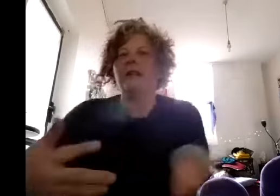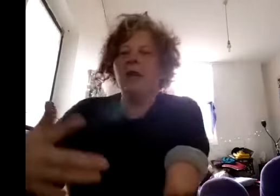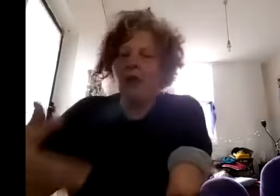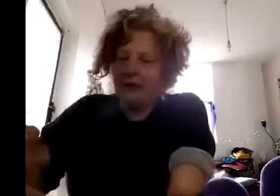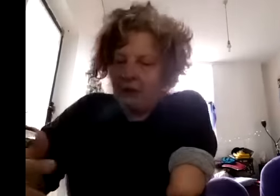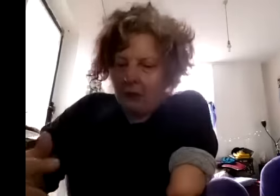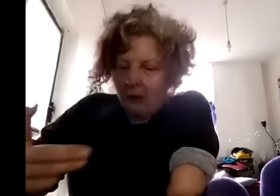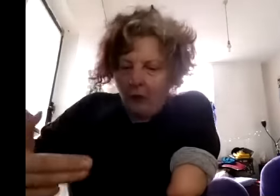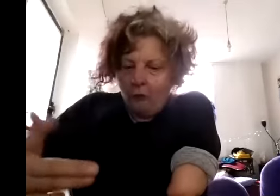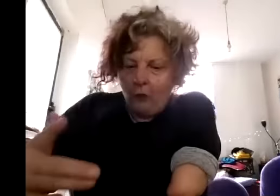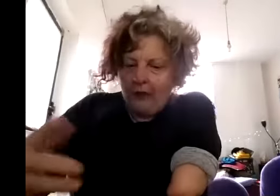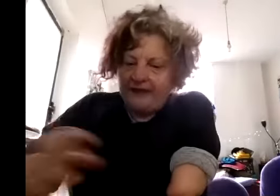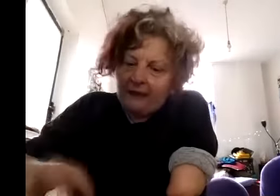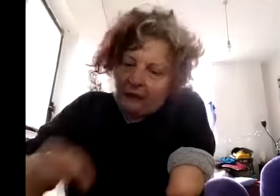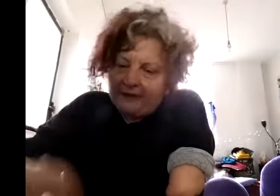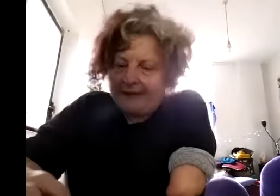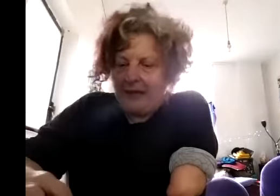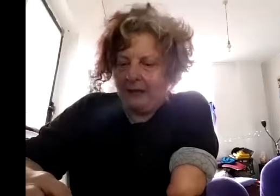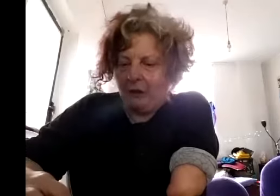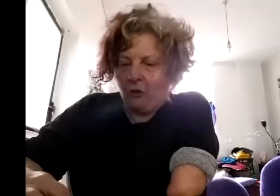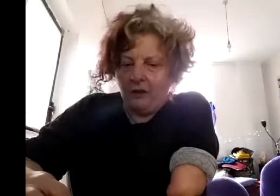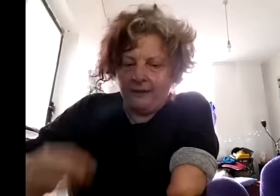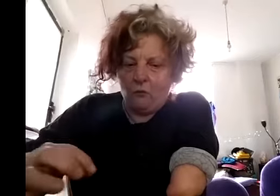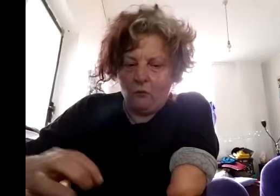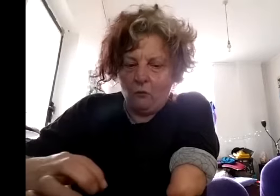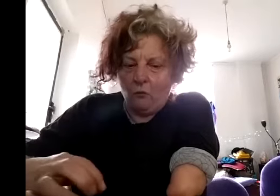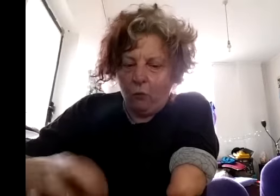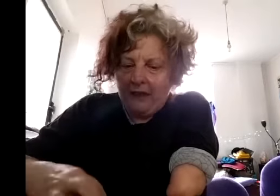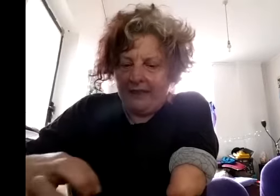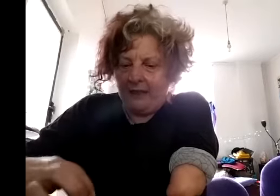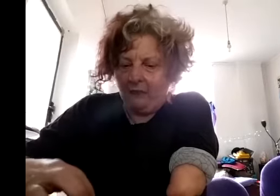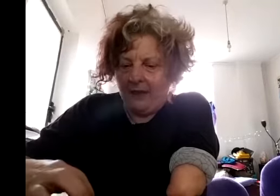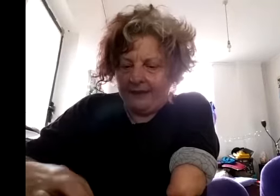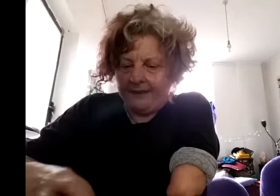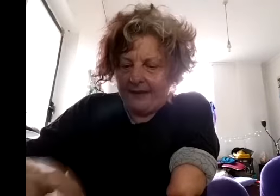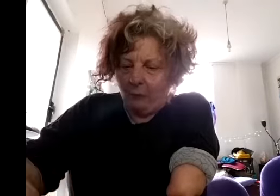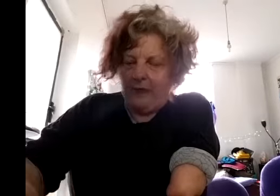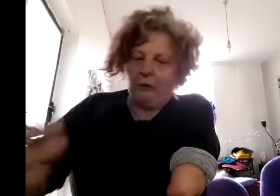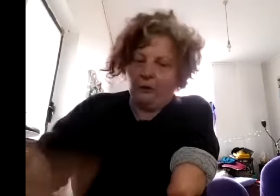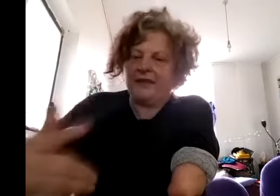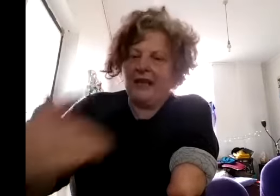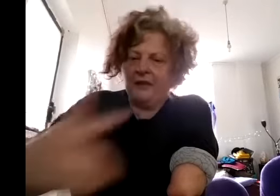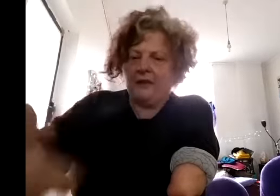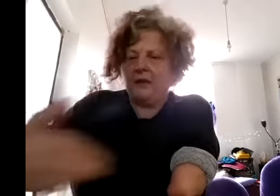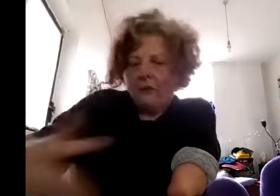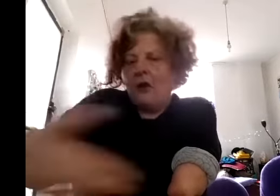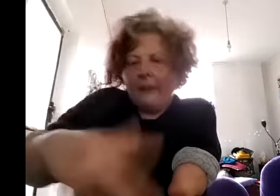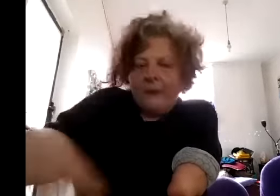so essentially it started because we as disabled people and Crusader is kind of one of those